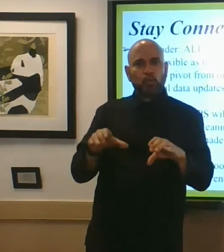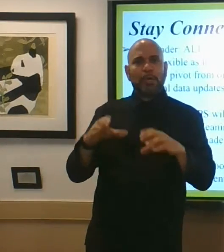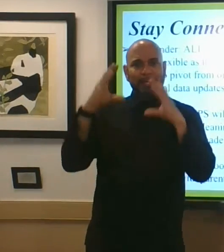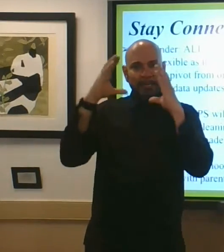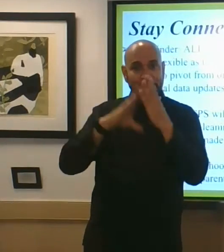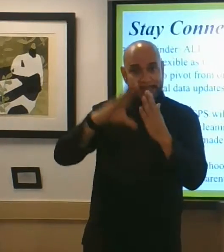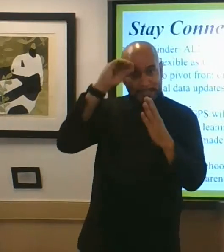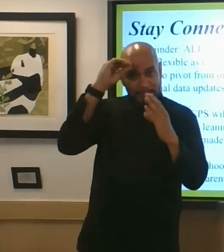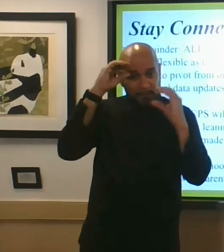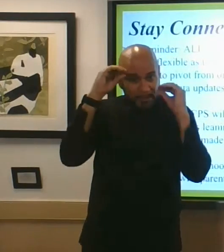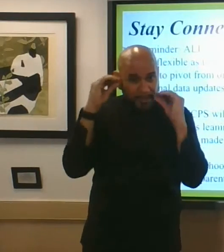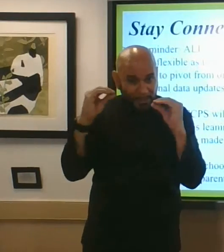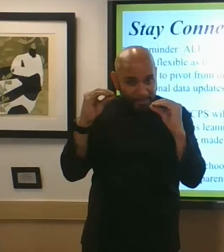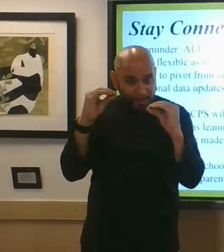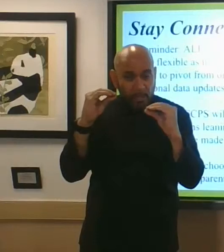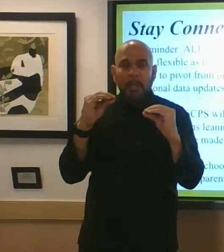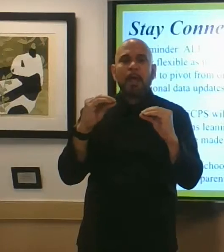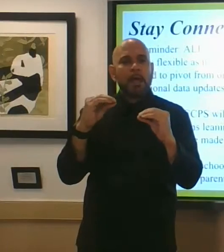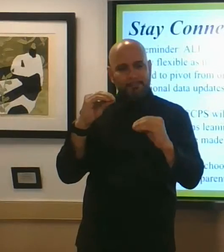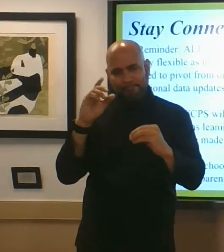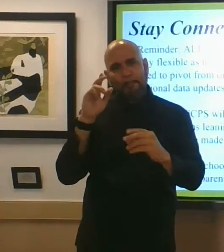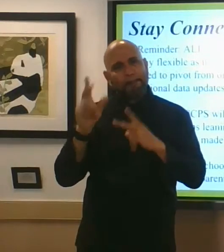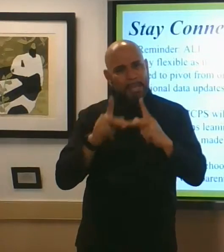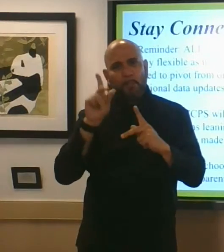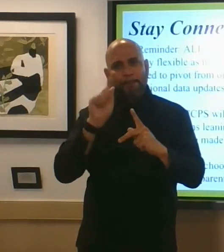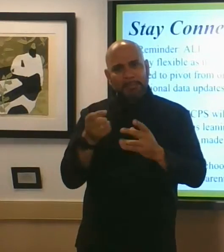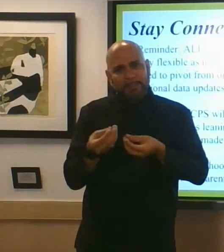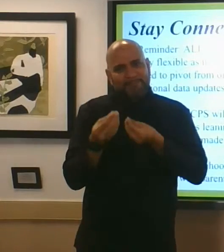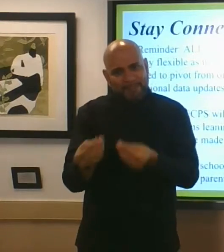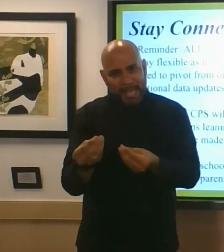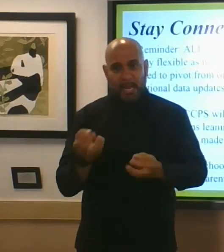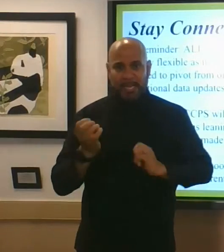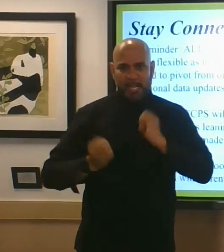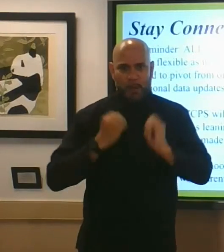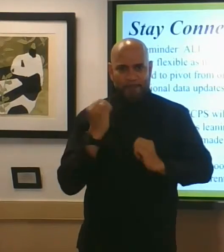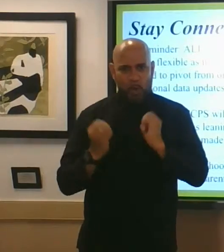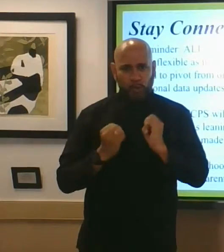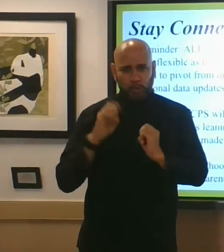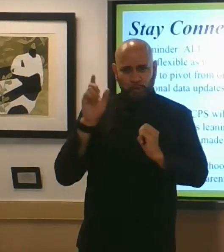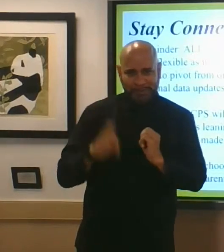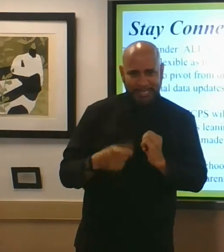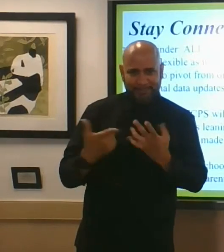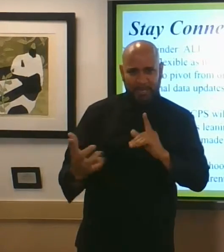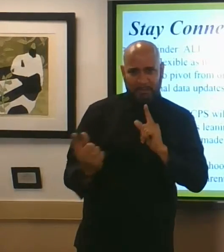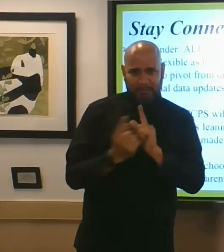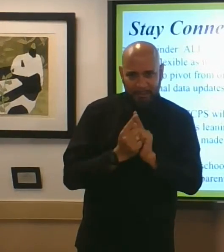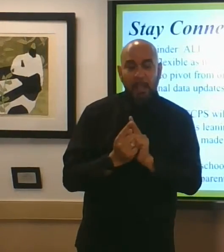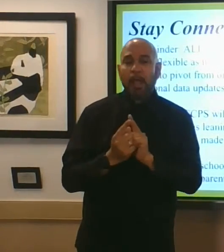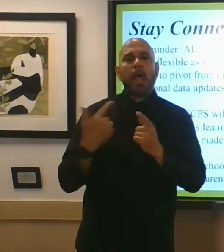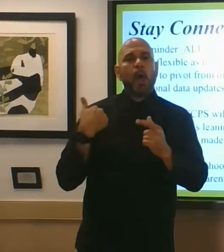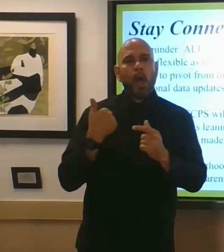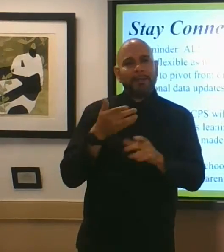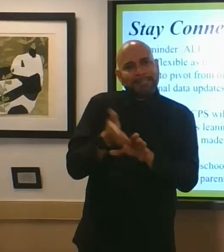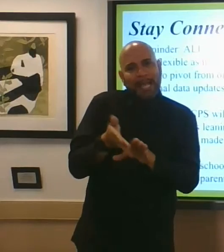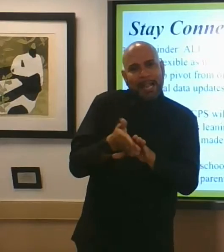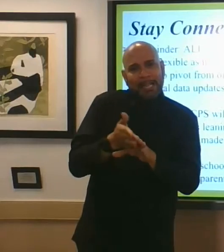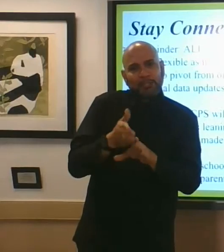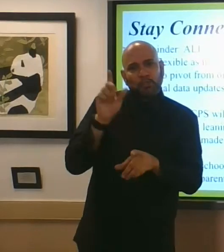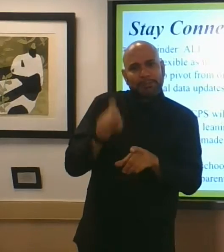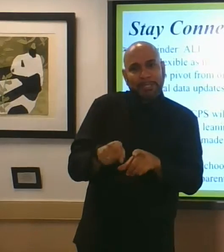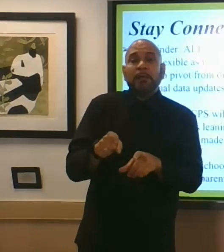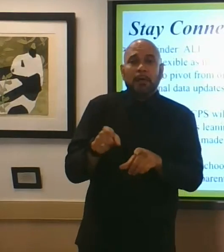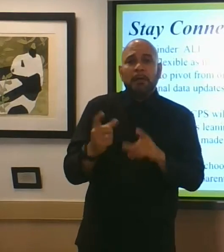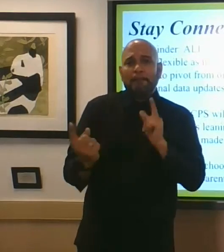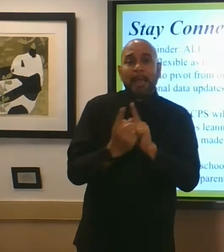sure people are fed you got to make sure their emotional needs are met their psychological needs are met we're doing just that in clayton county